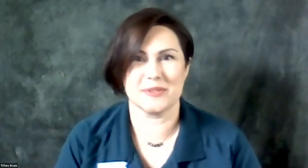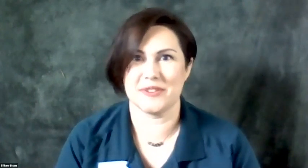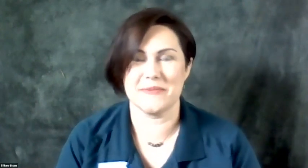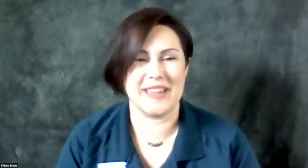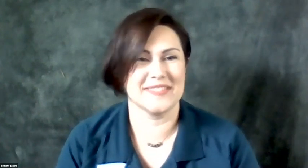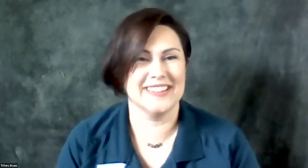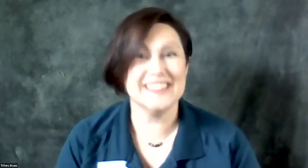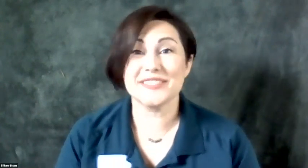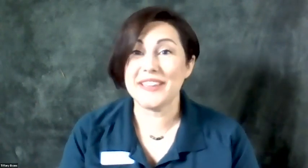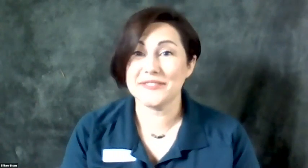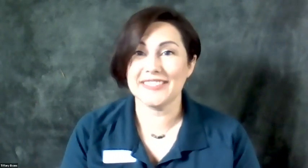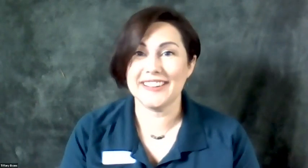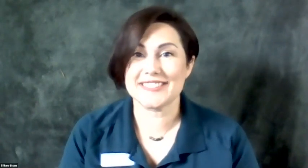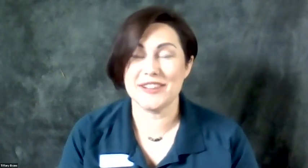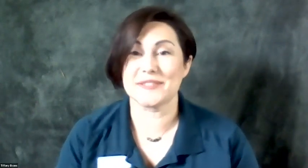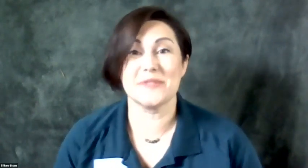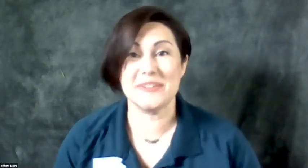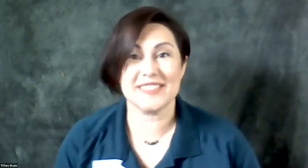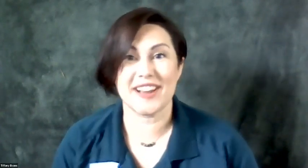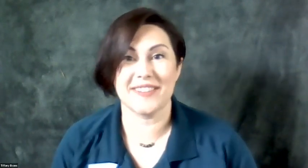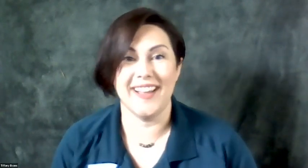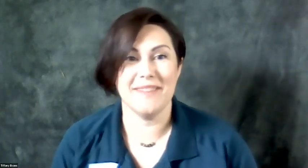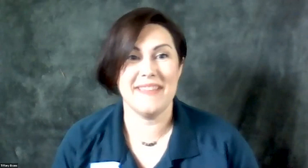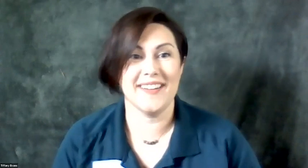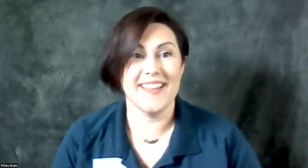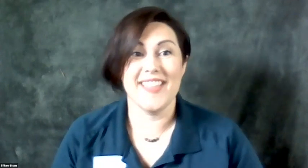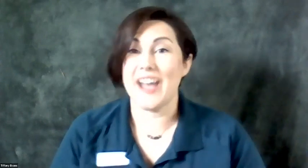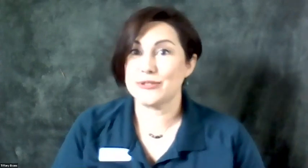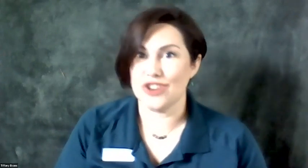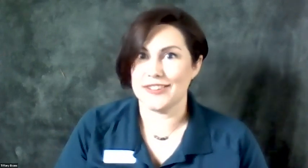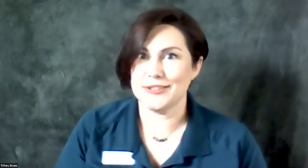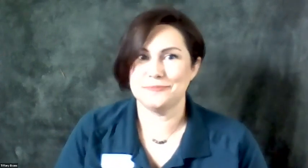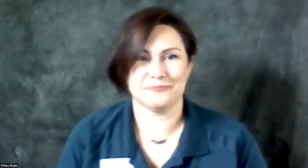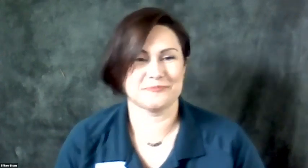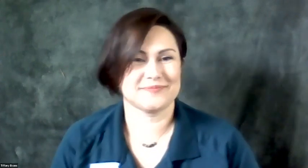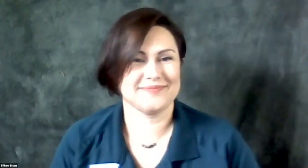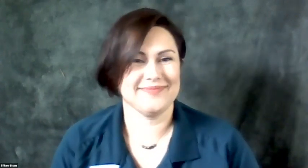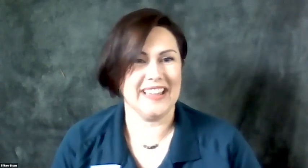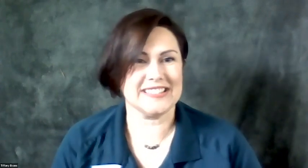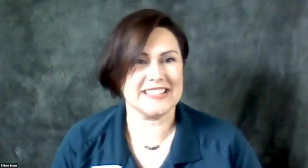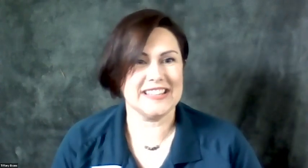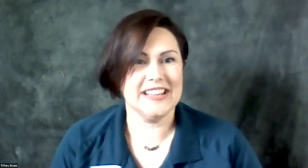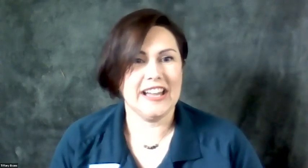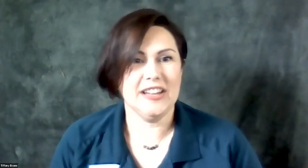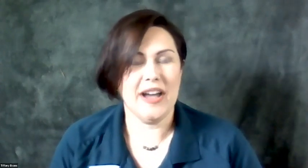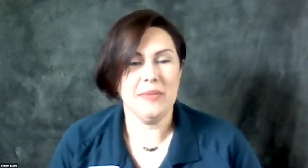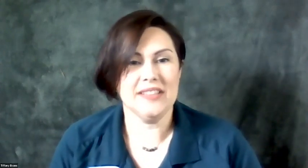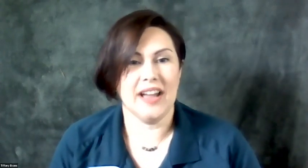from a camera. So thank you for letting us know. So when we saw that gorilla up there, that was John too. Excellent. Um, how many lions